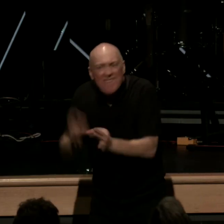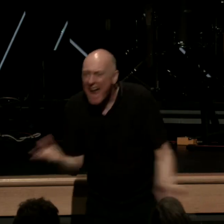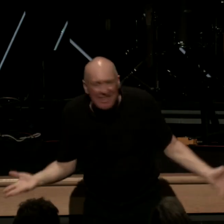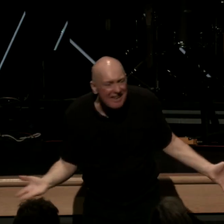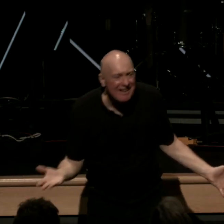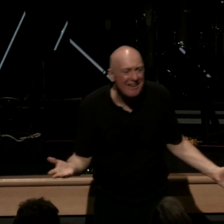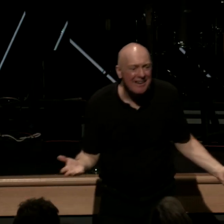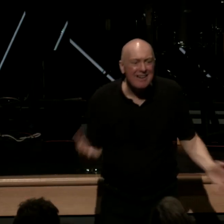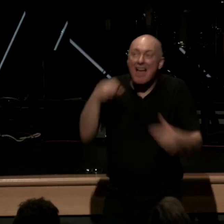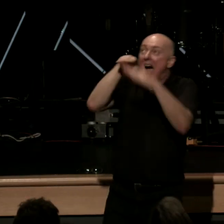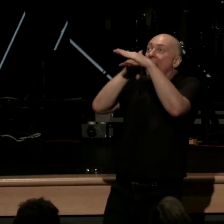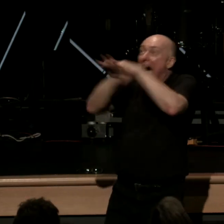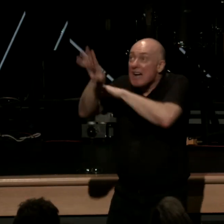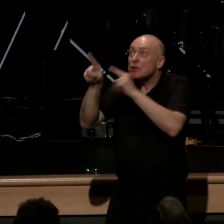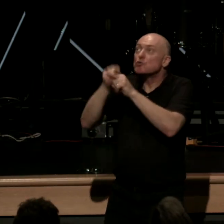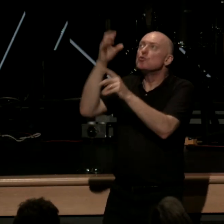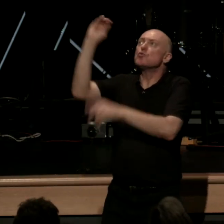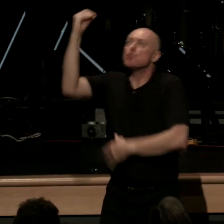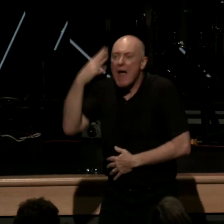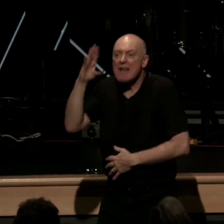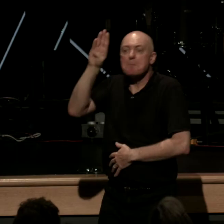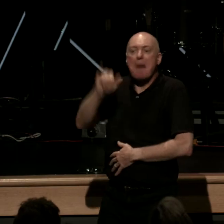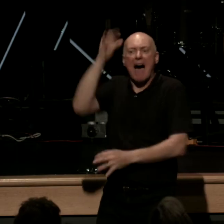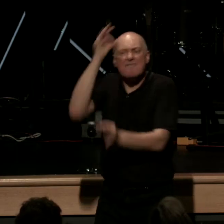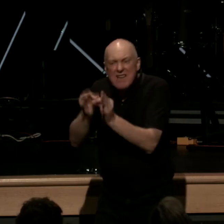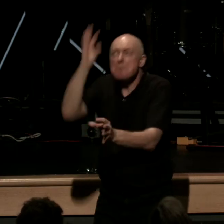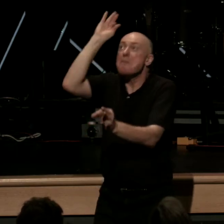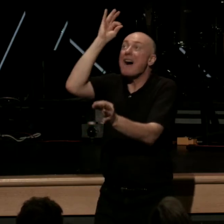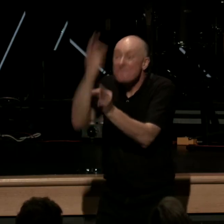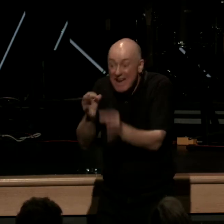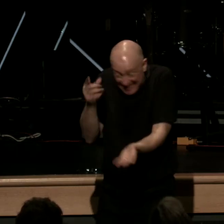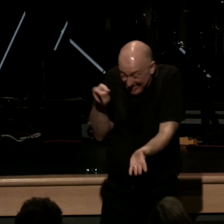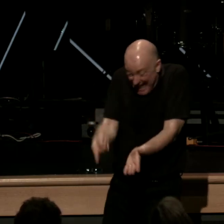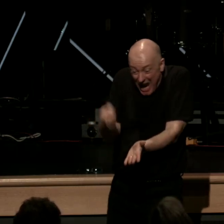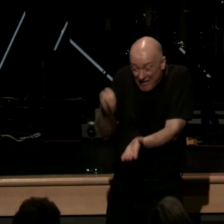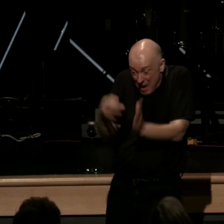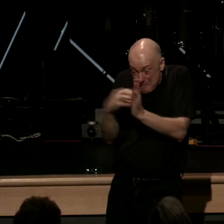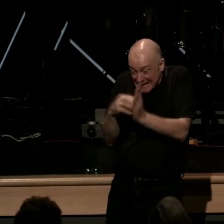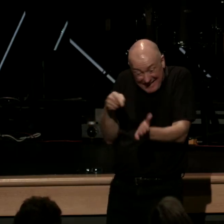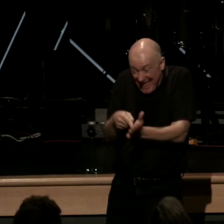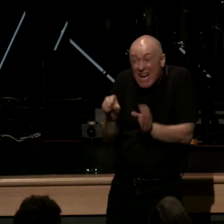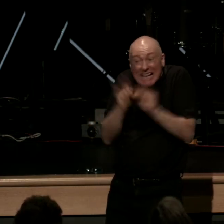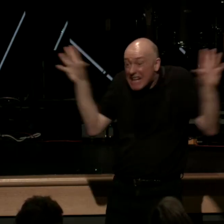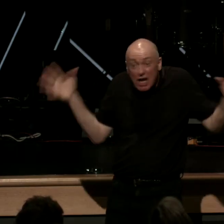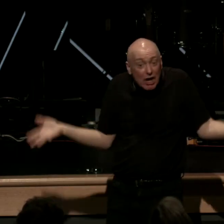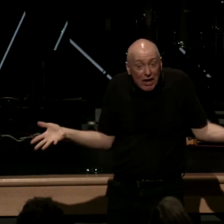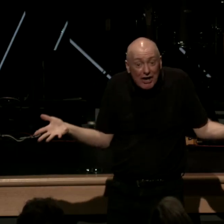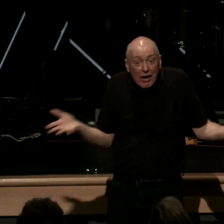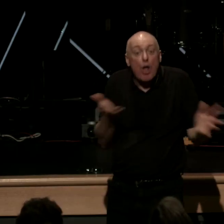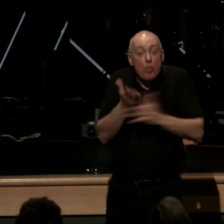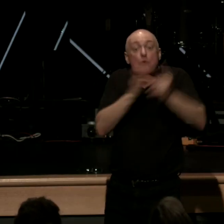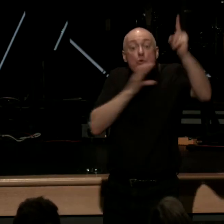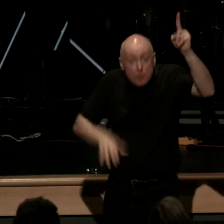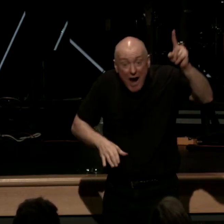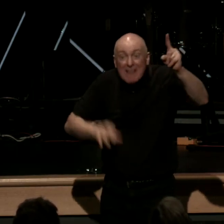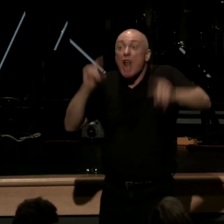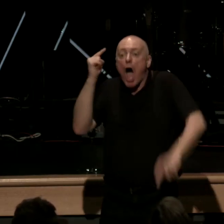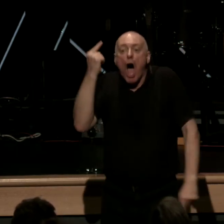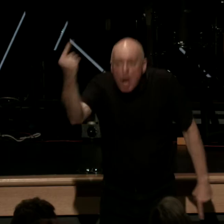access to grace by faith by faith right in the text right there through Christ Christ alone obtained